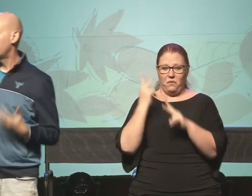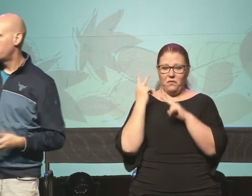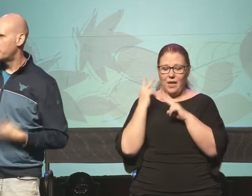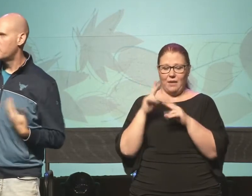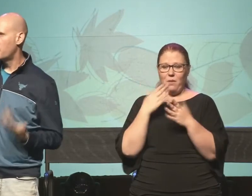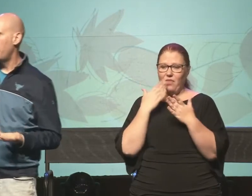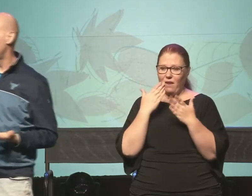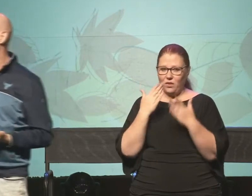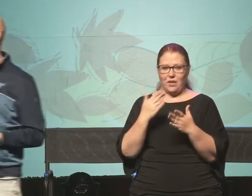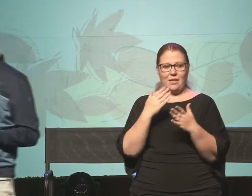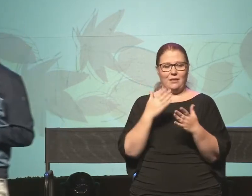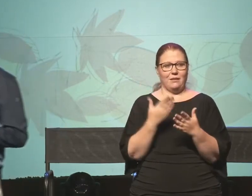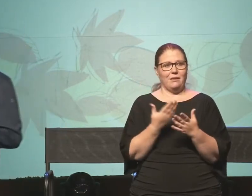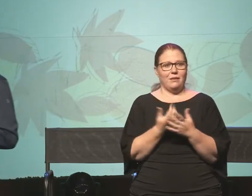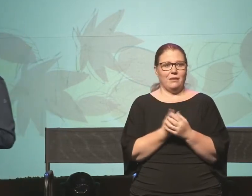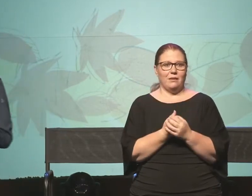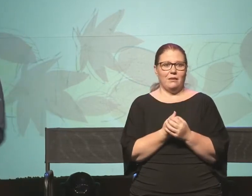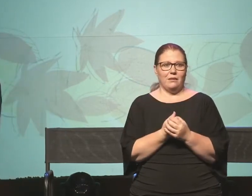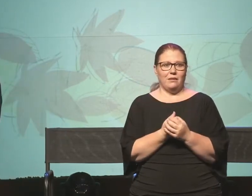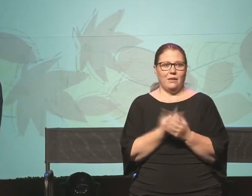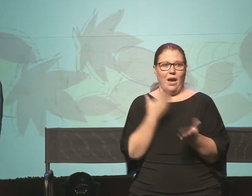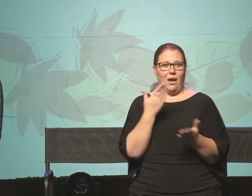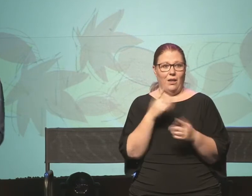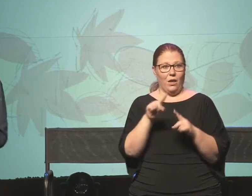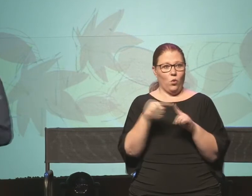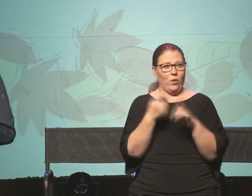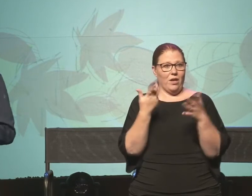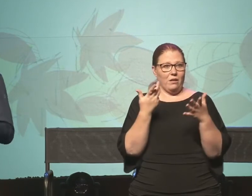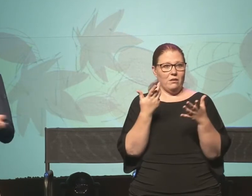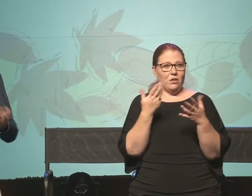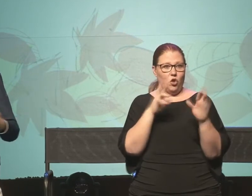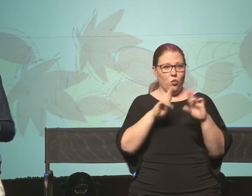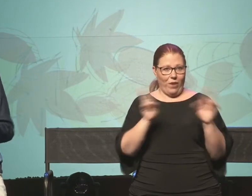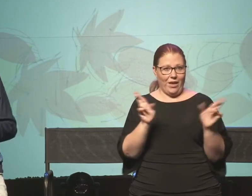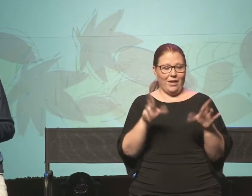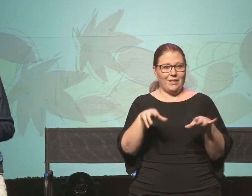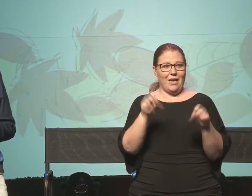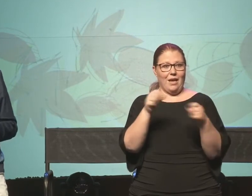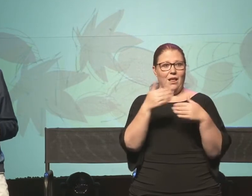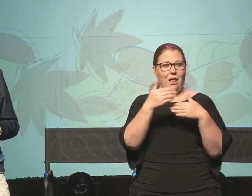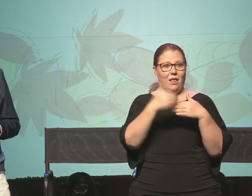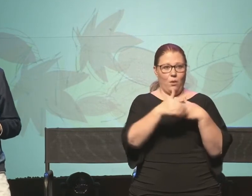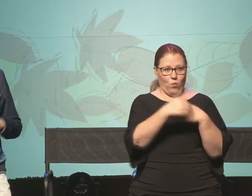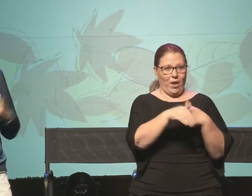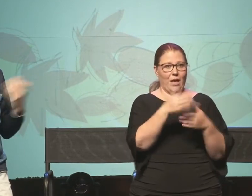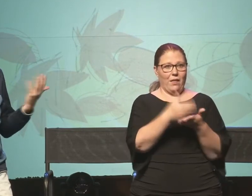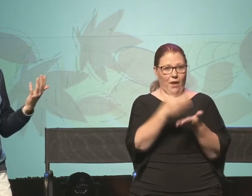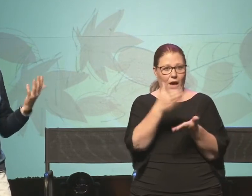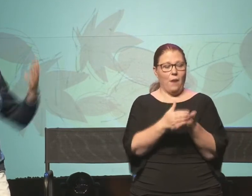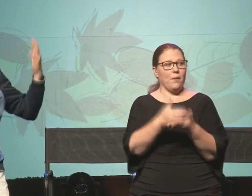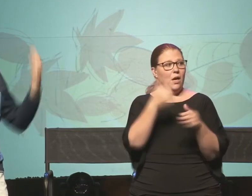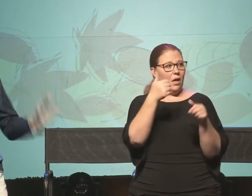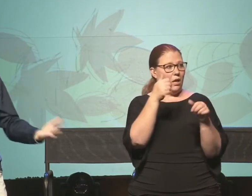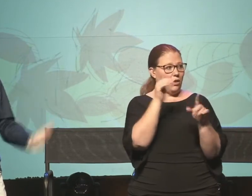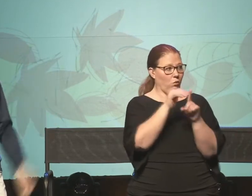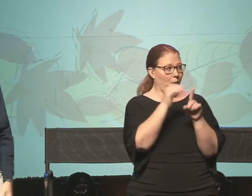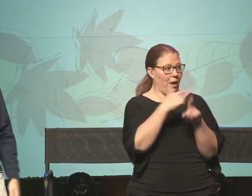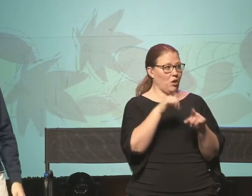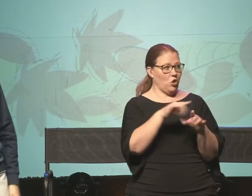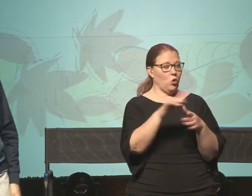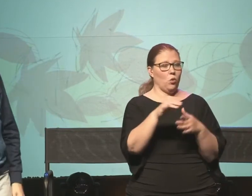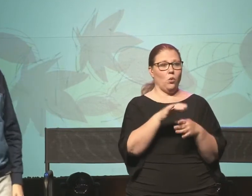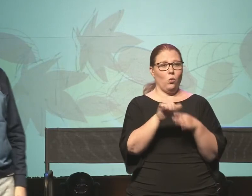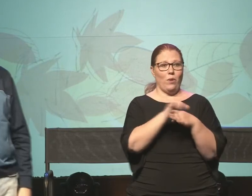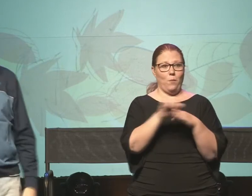thankfulness and gratitude. And then when you're ready to take the bread and the cup. As a reminder, we practice open